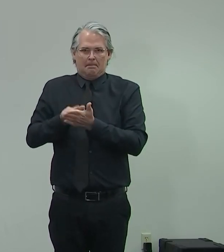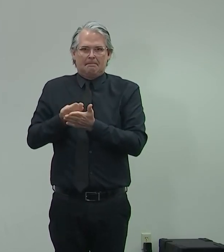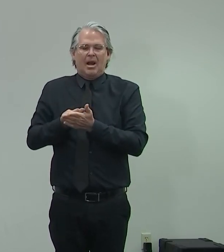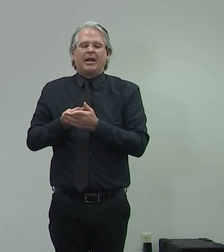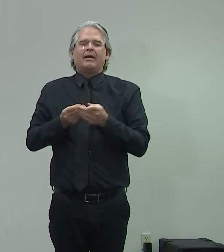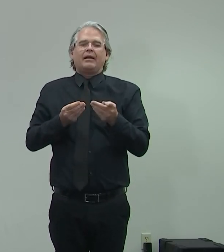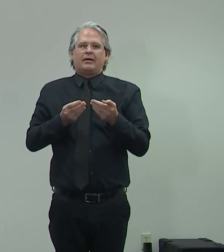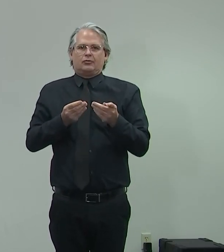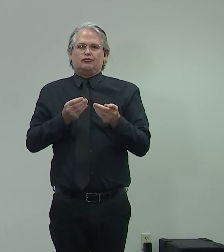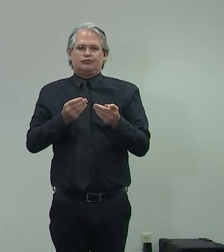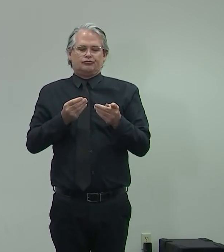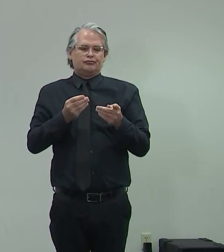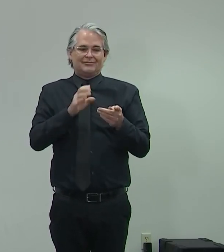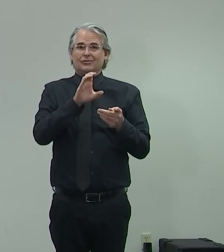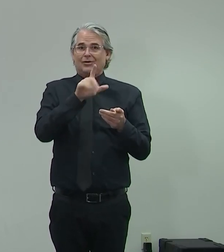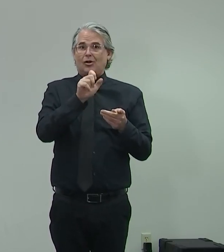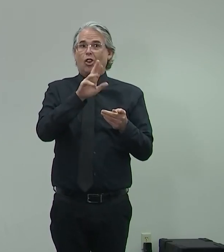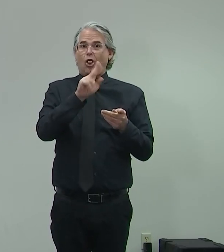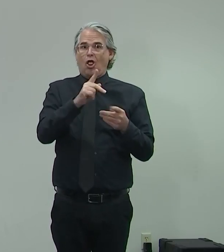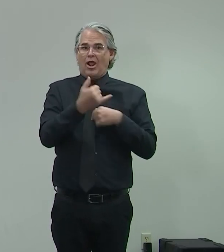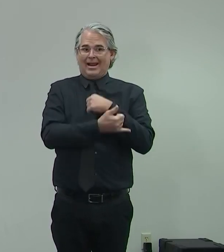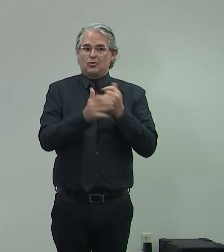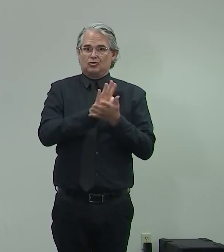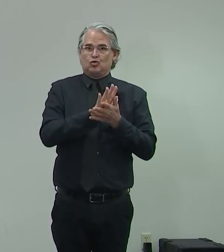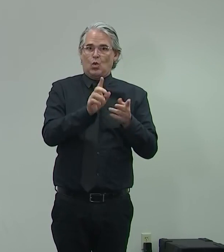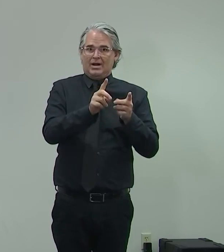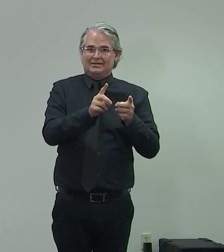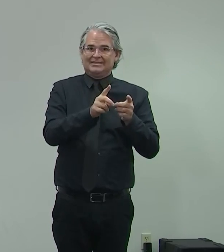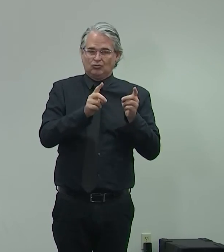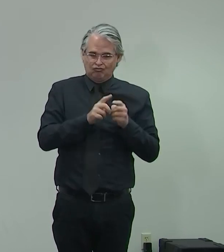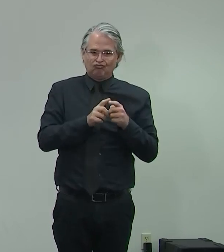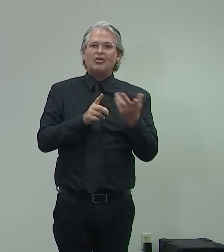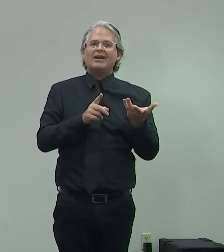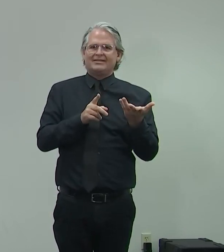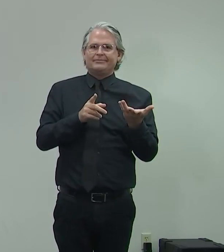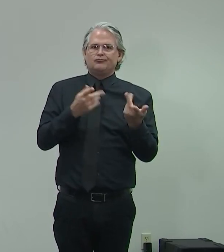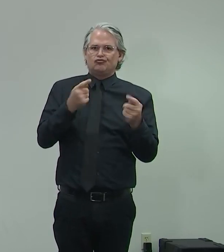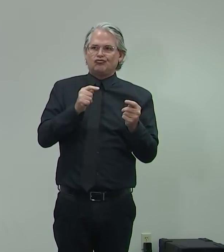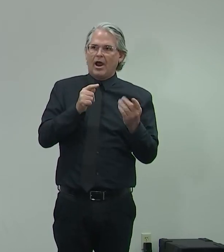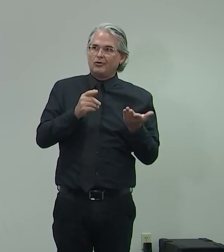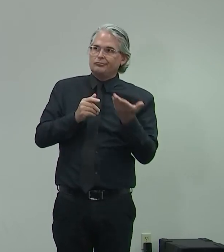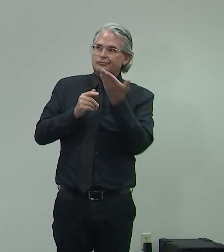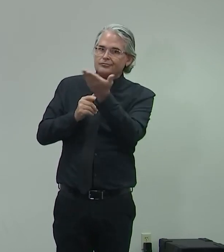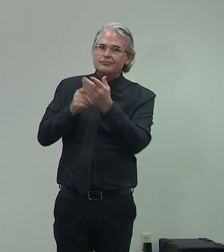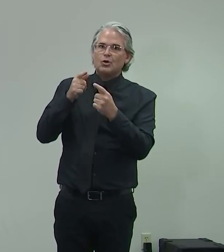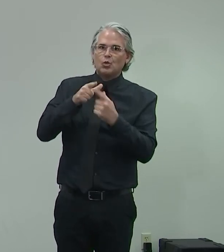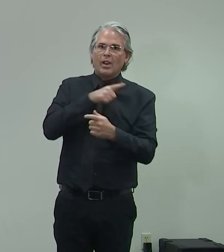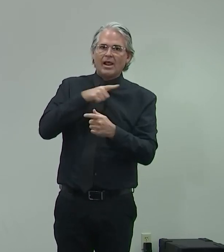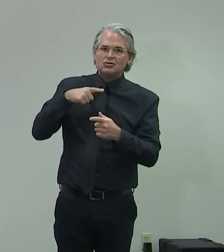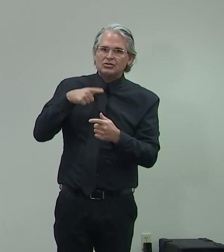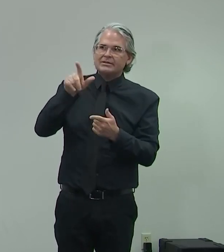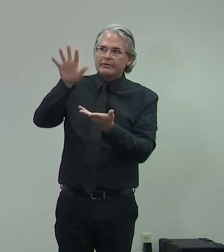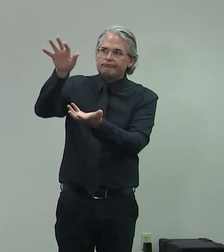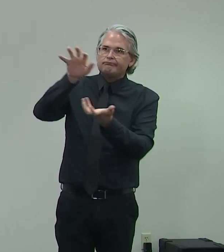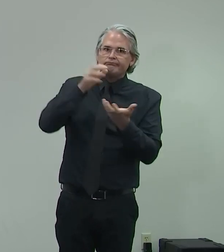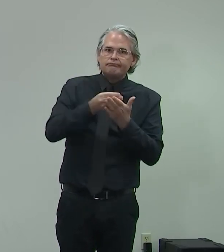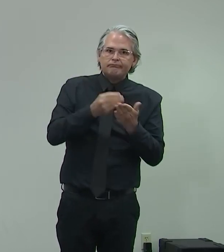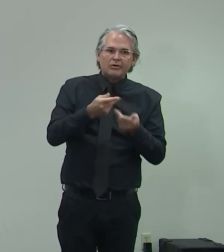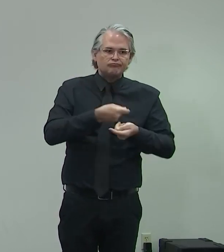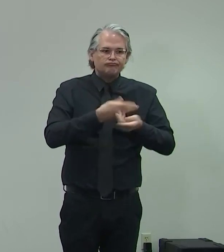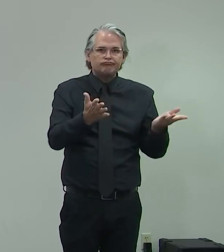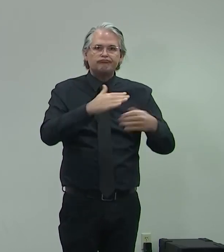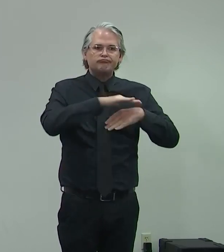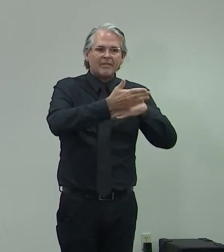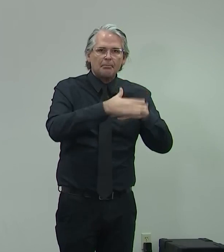legislature to, you know, bring more electronics to students. Is there any plan on a state level to help with funding or help with